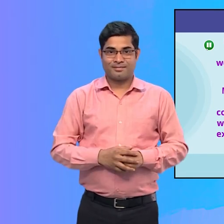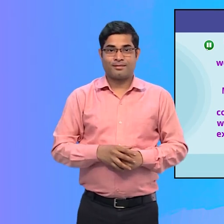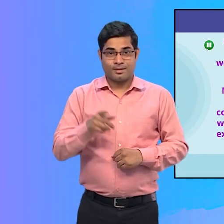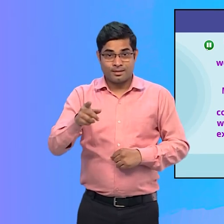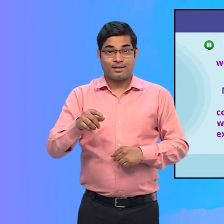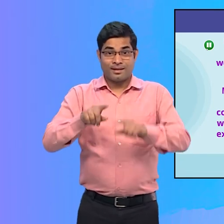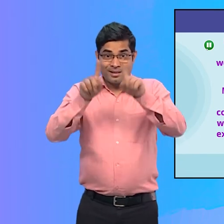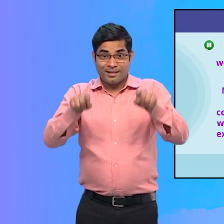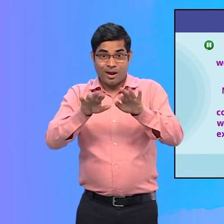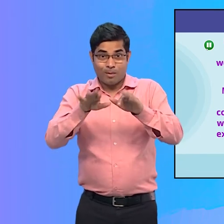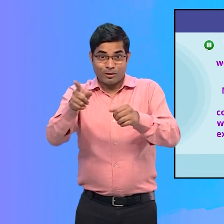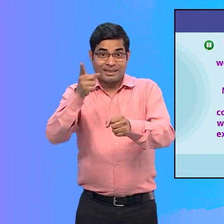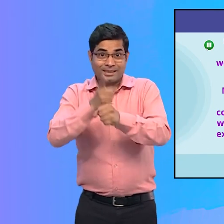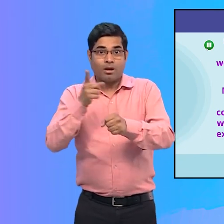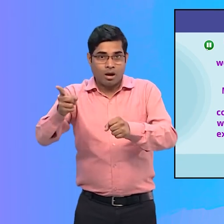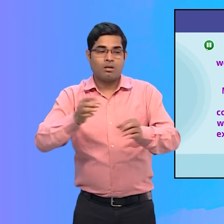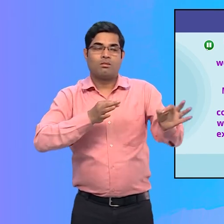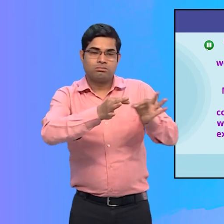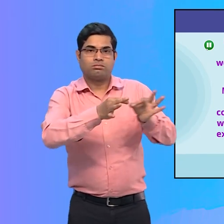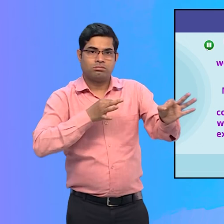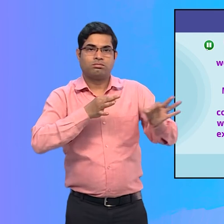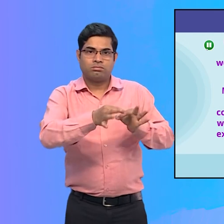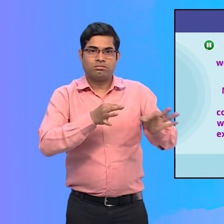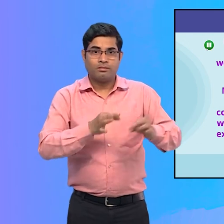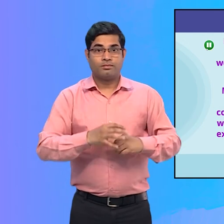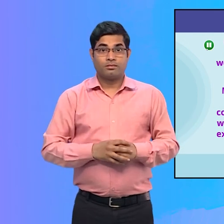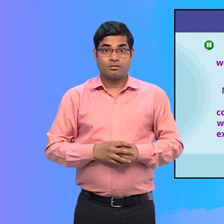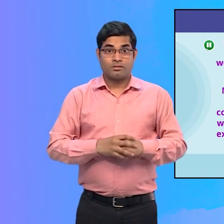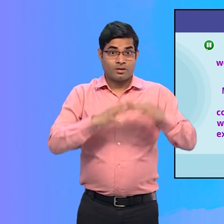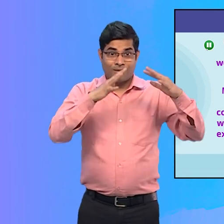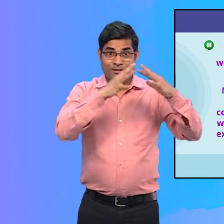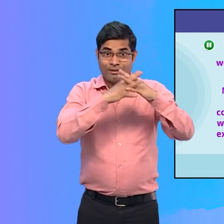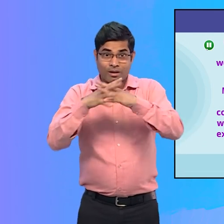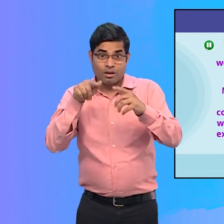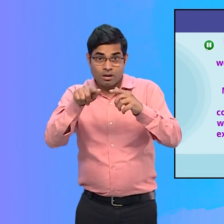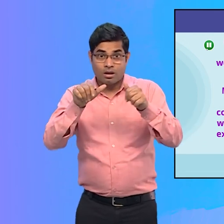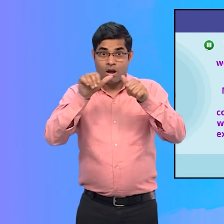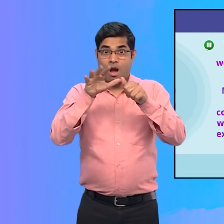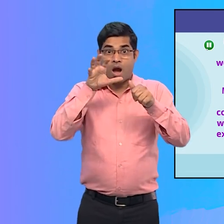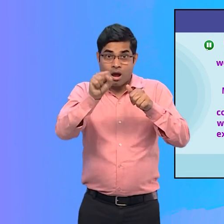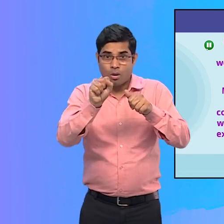The computer teacher explains about each website accessibility feature one by one.